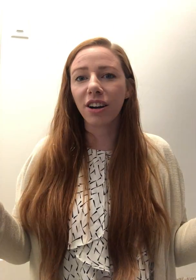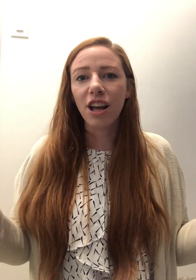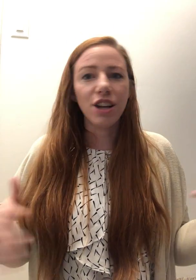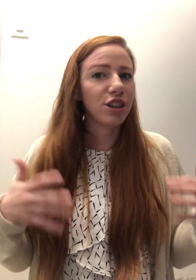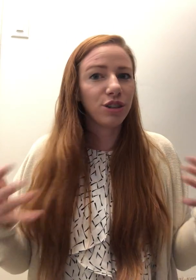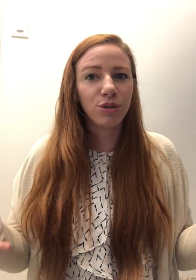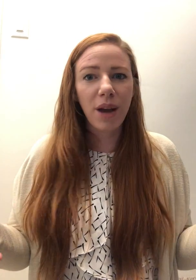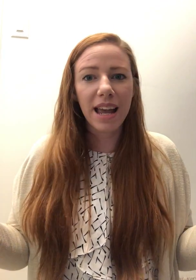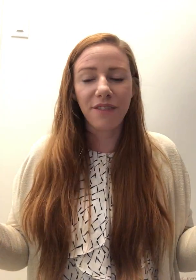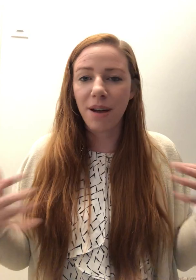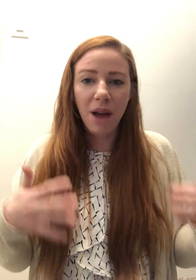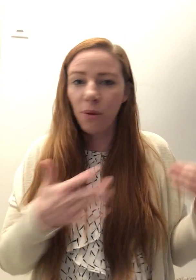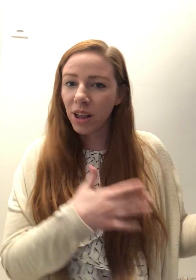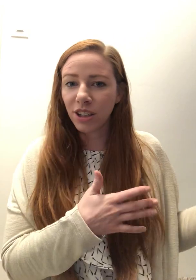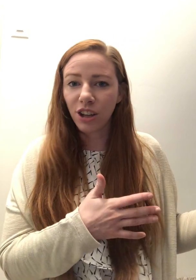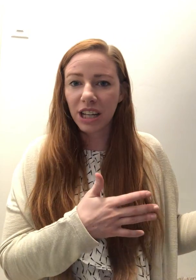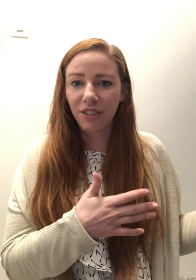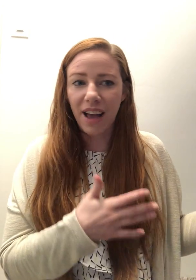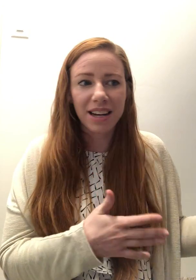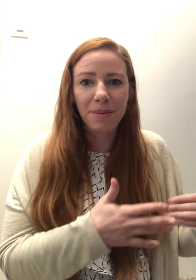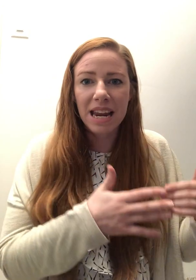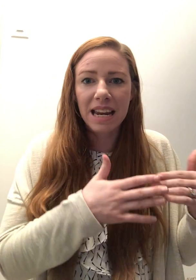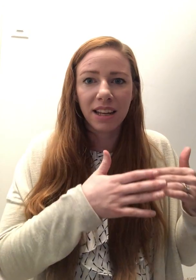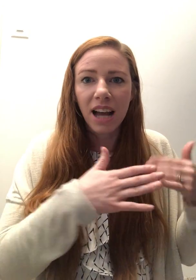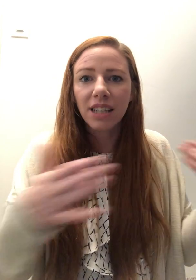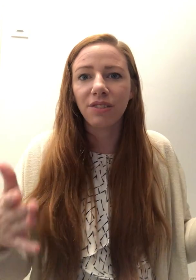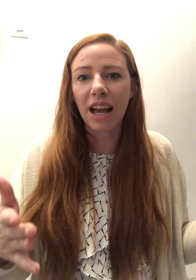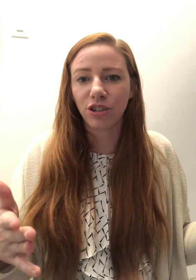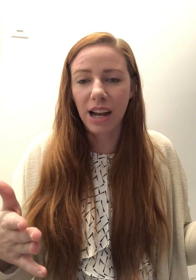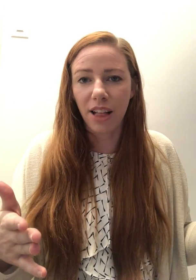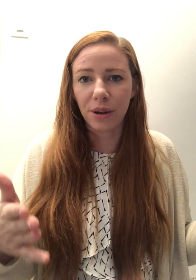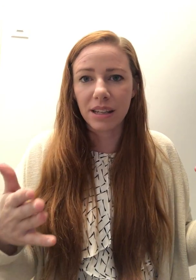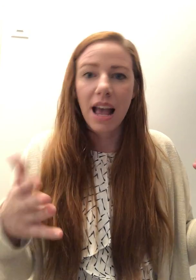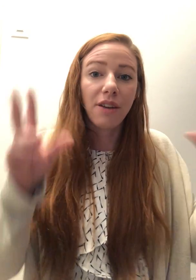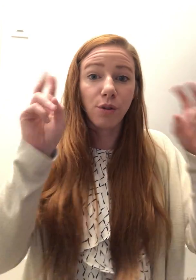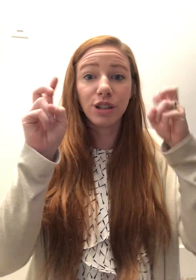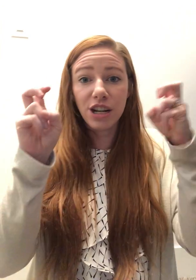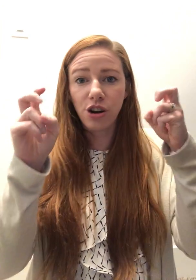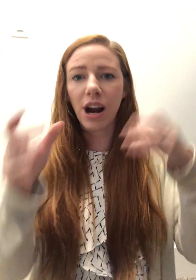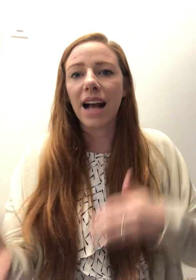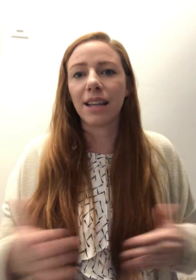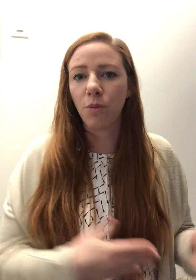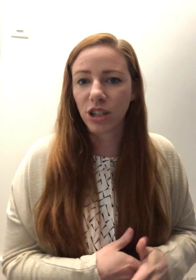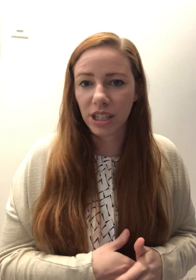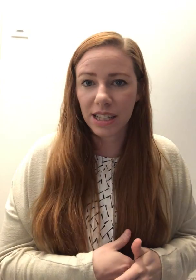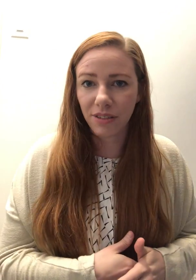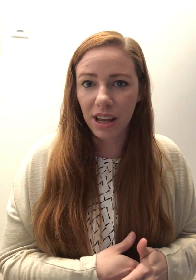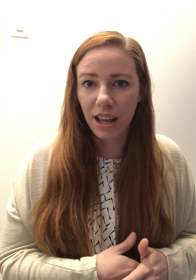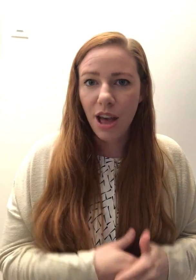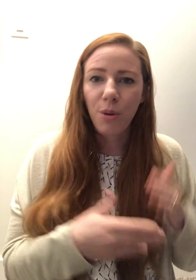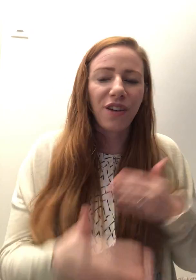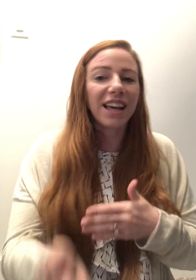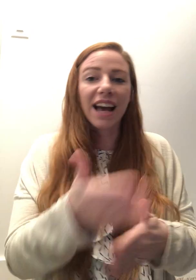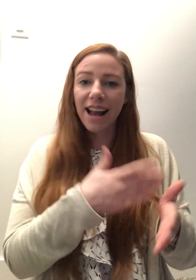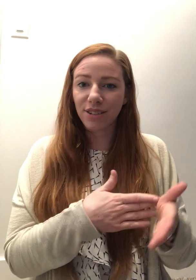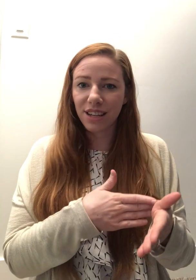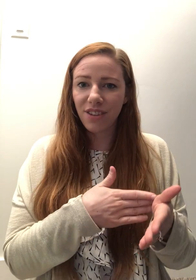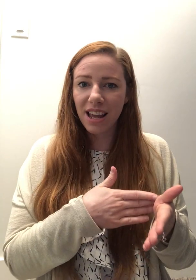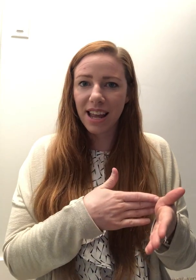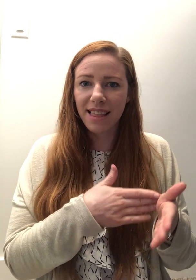to lose weight if I'm not willing to look at the fact I'm eating tons of extra calories for dinner as I'm watching TV. But if I can cut out TV, and